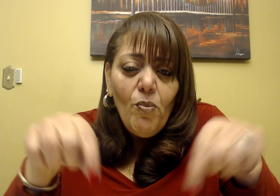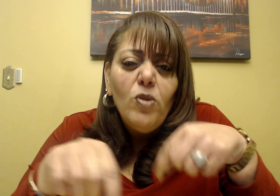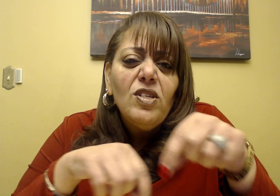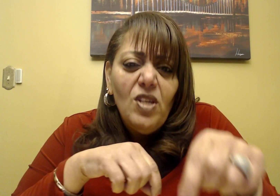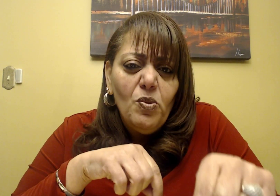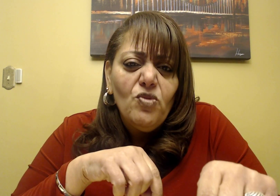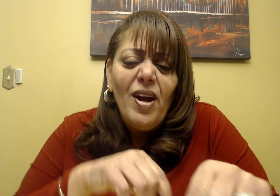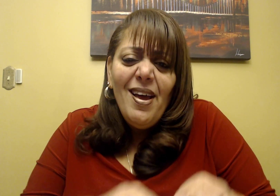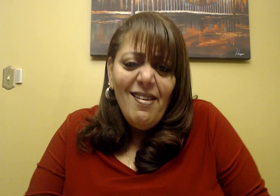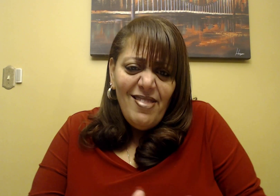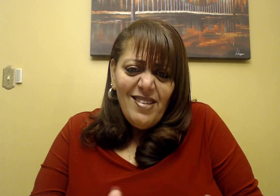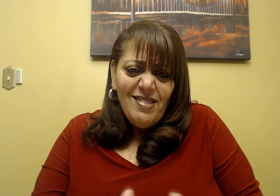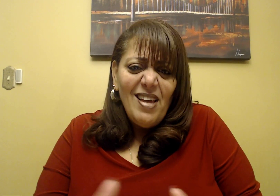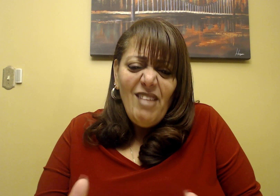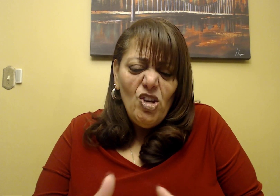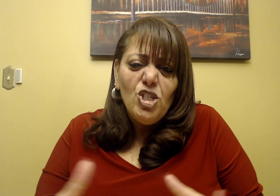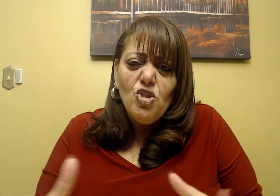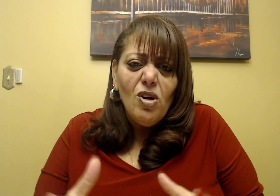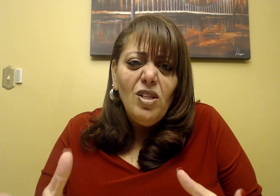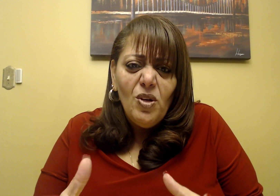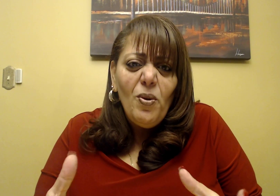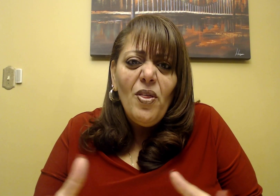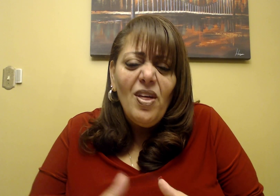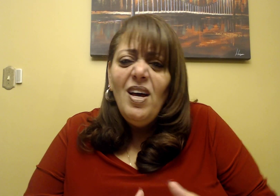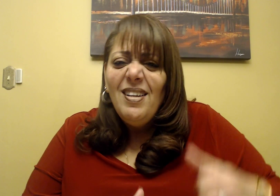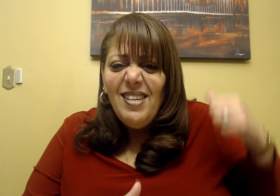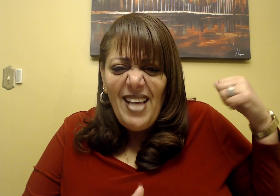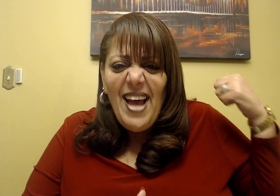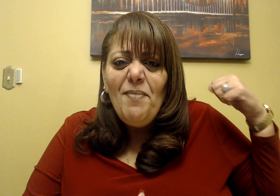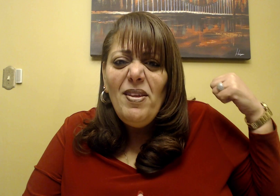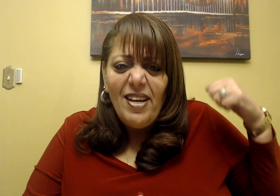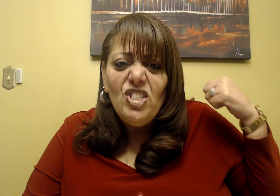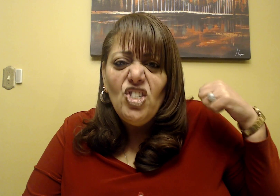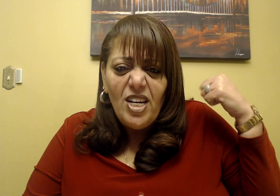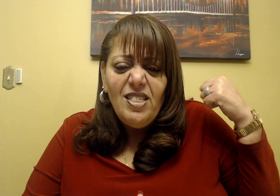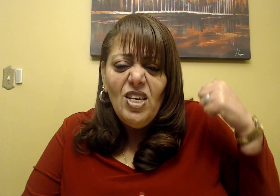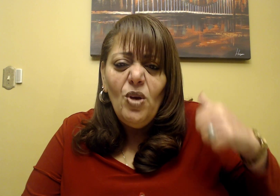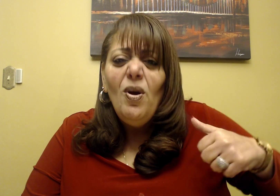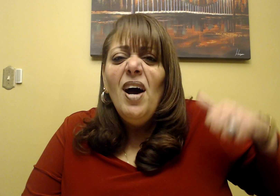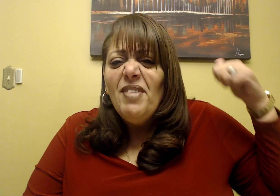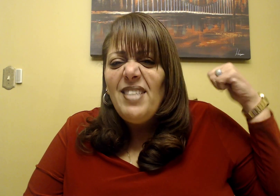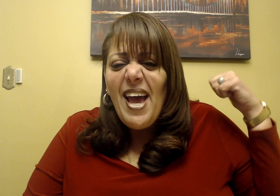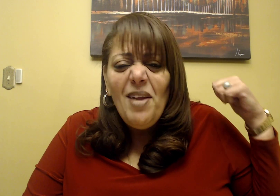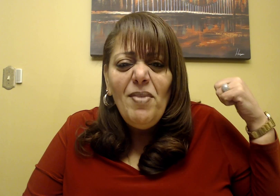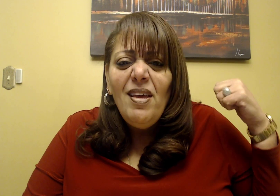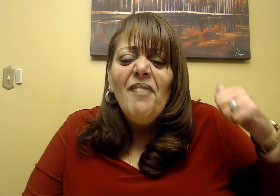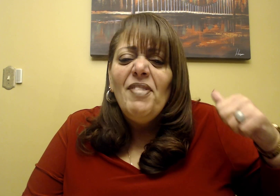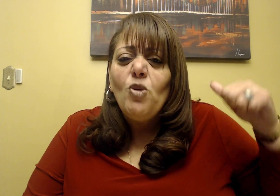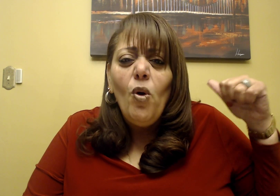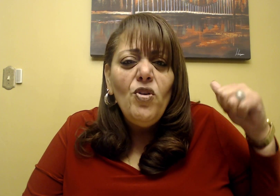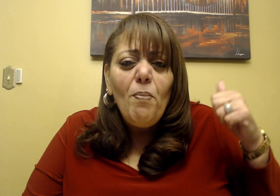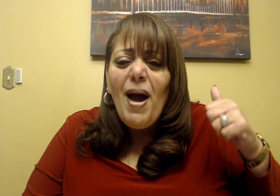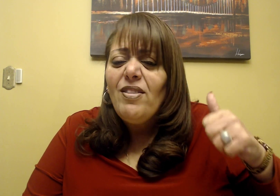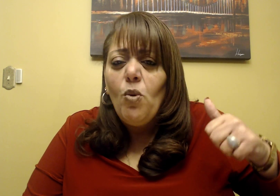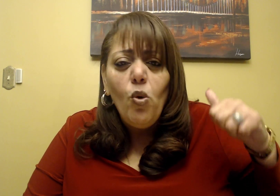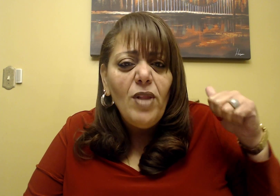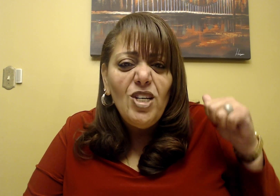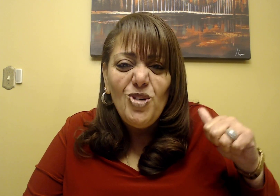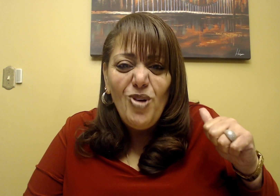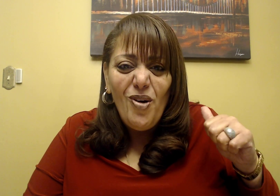Moses said was right. This thing that you're struggling with, this enemy that's chasing you, this enemy that's on your back that won't let you go,